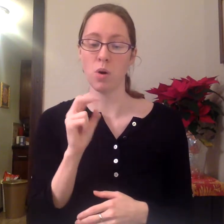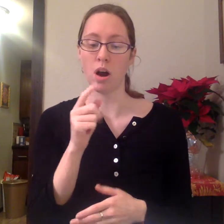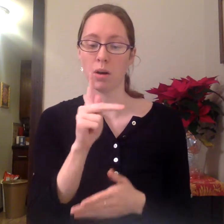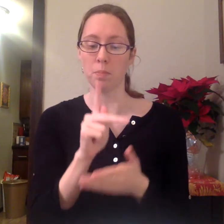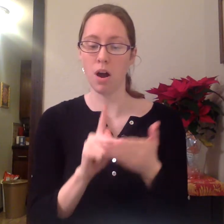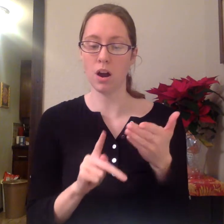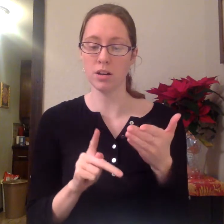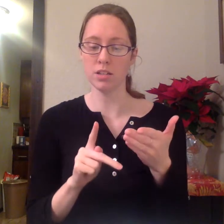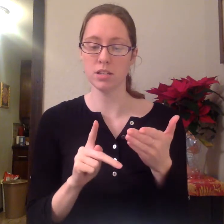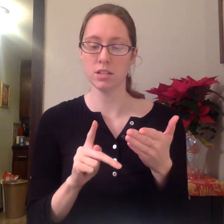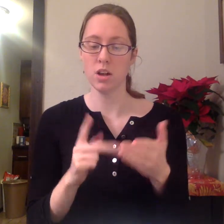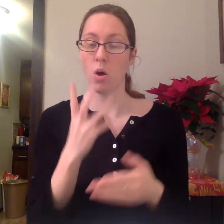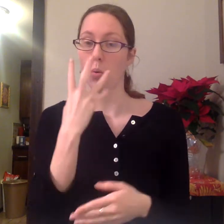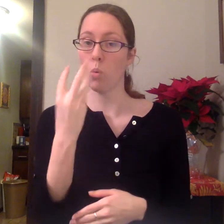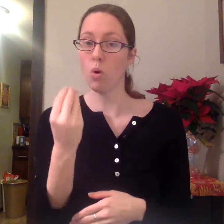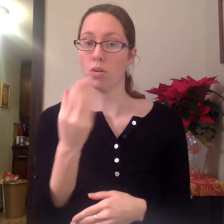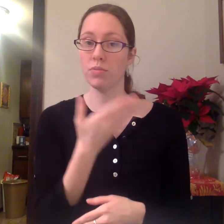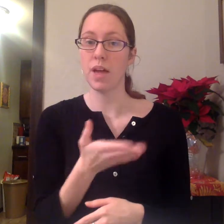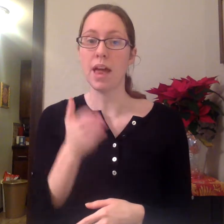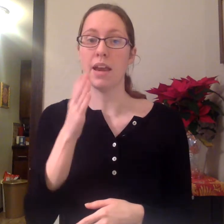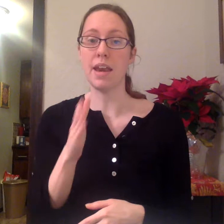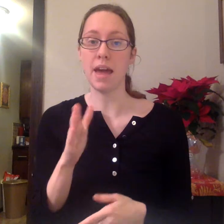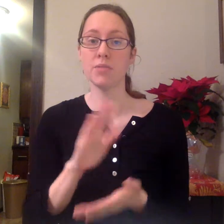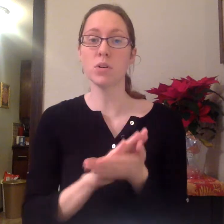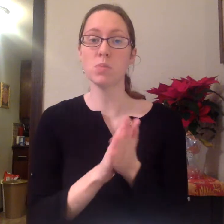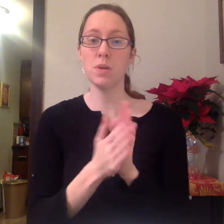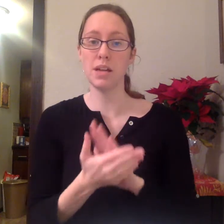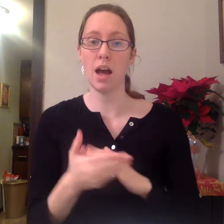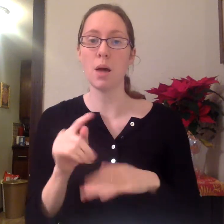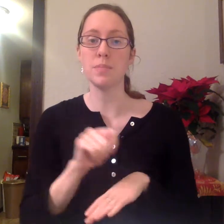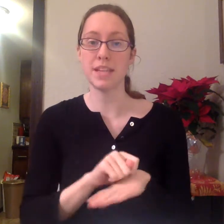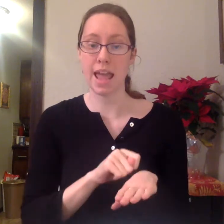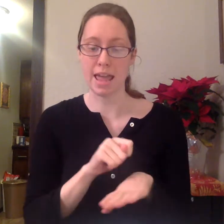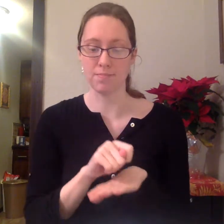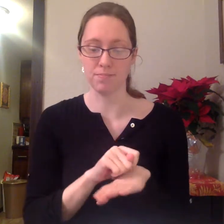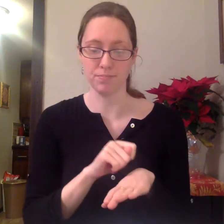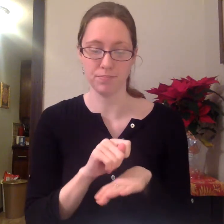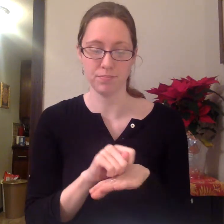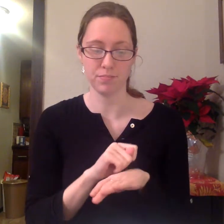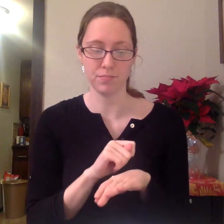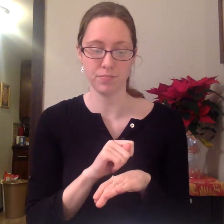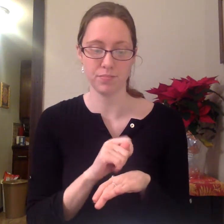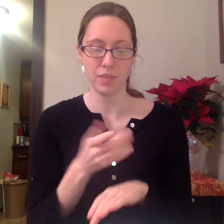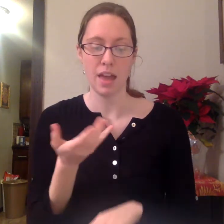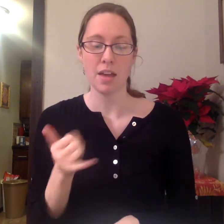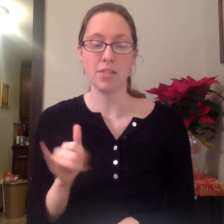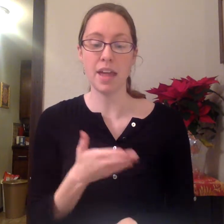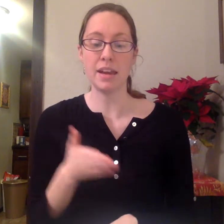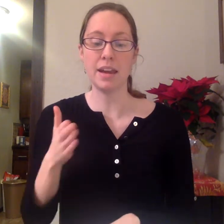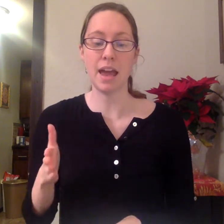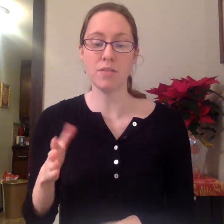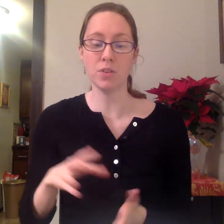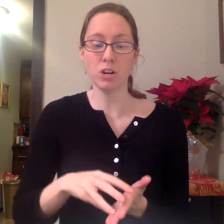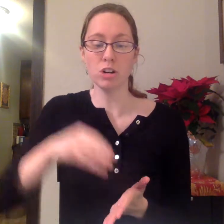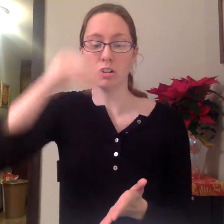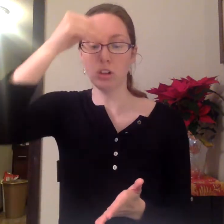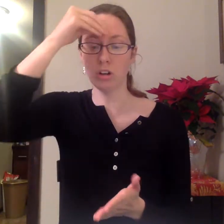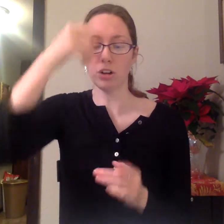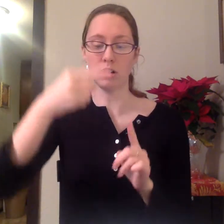are part wolf never become tame. They never learned